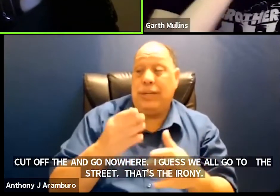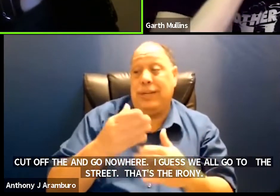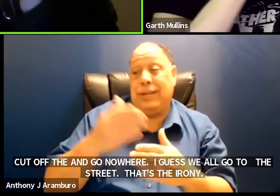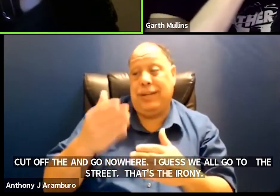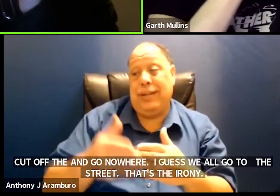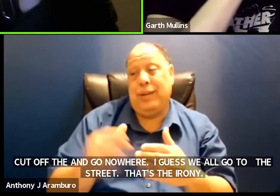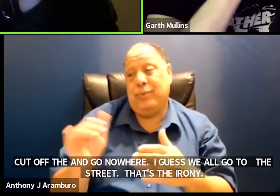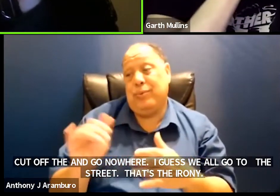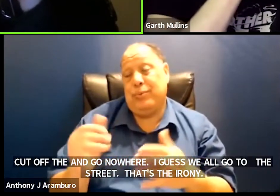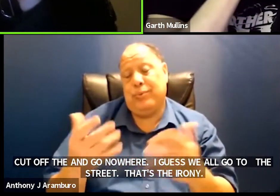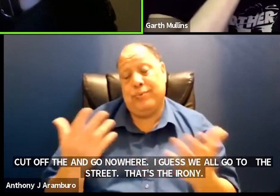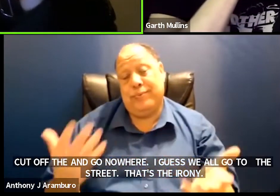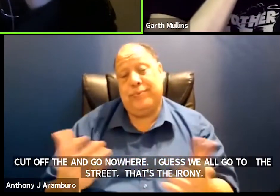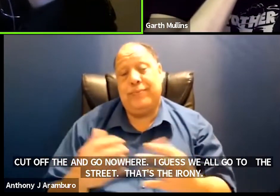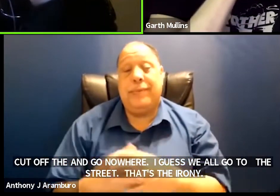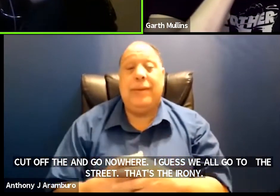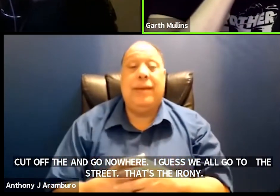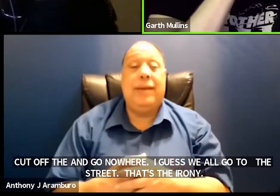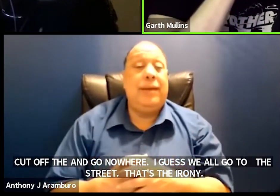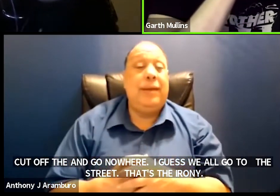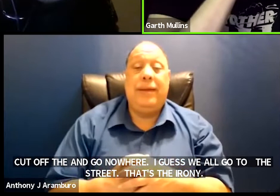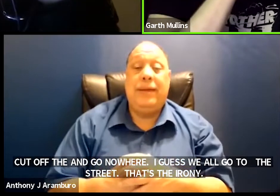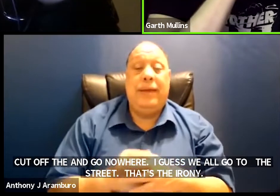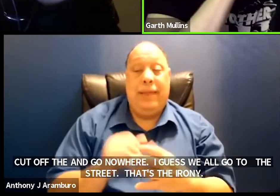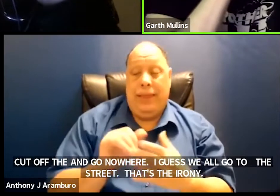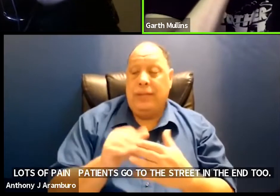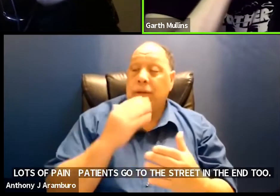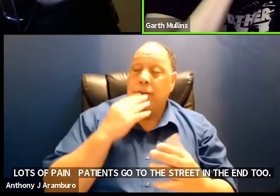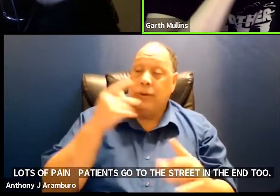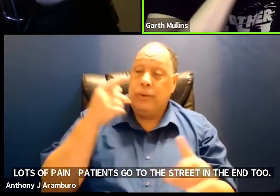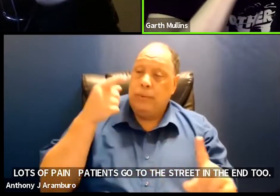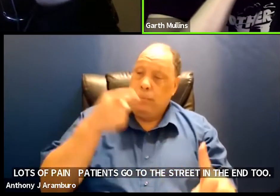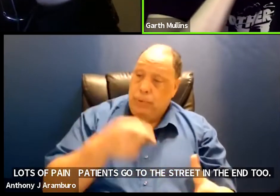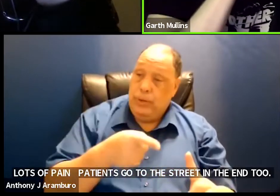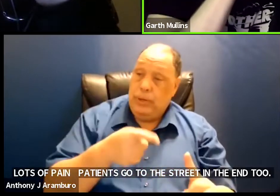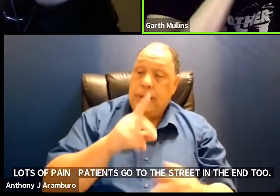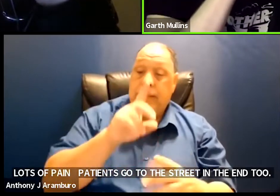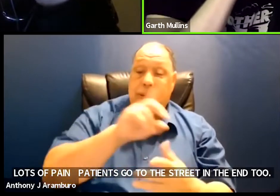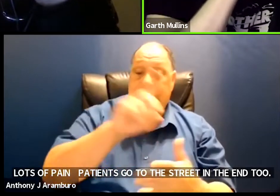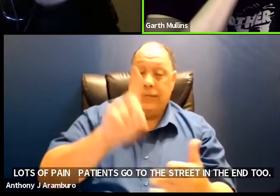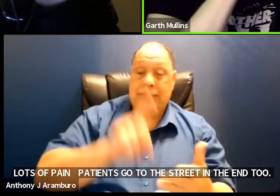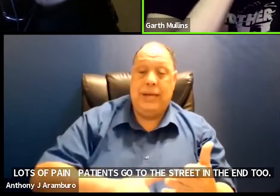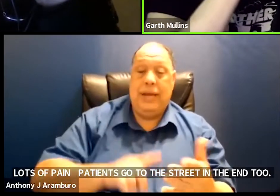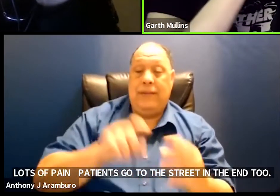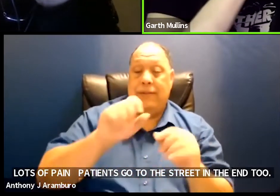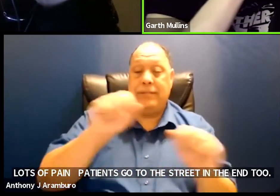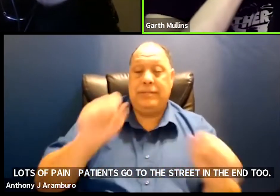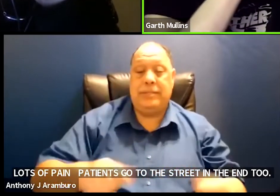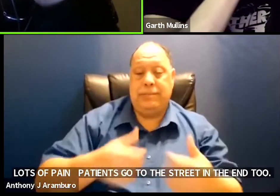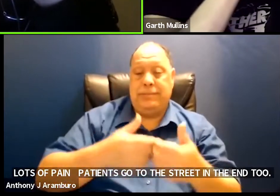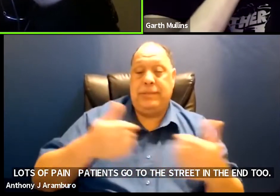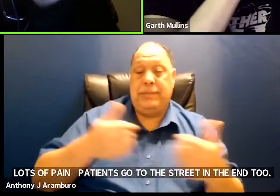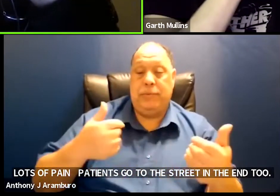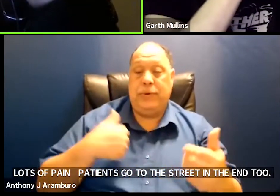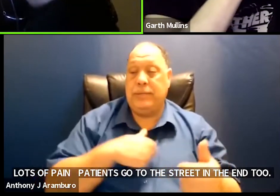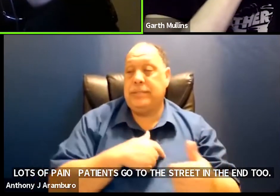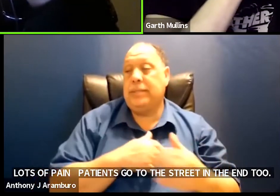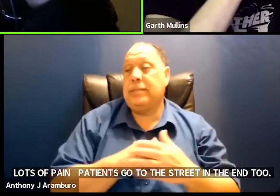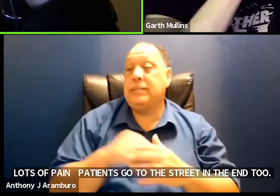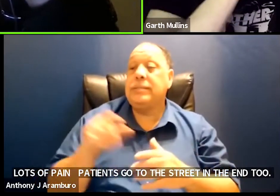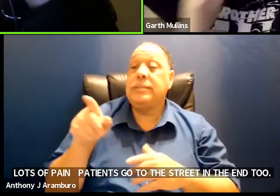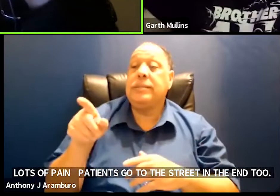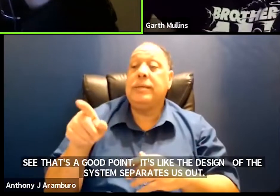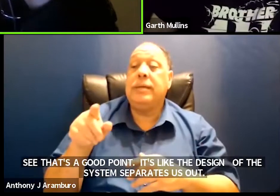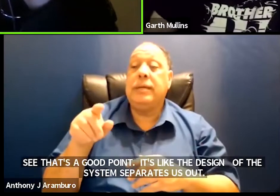yeah so that that's a good point it's like the the design of the system um separates us out exactly exactly